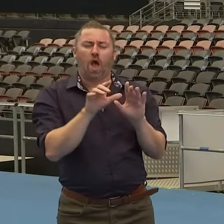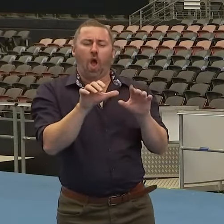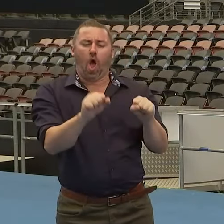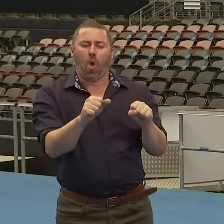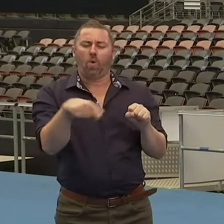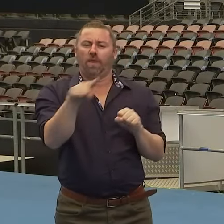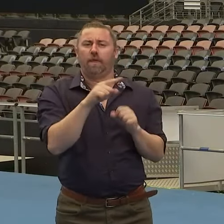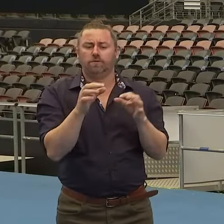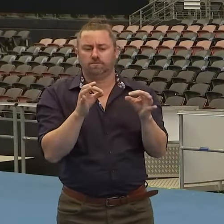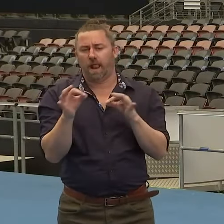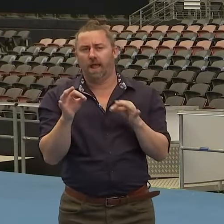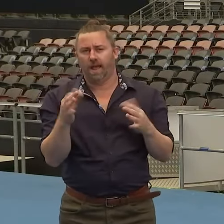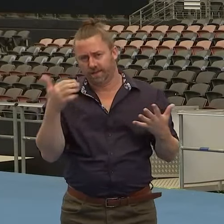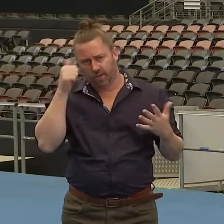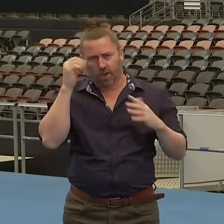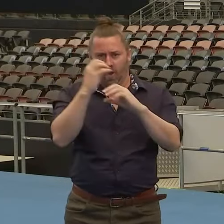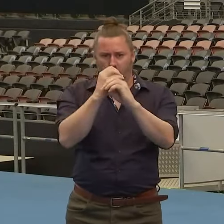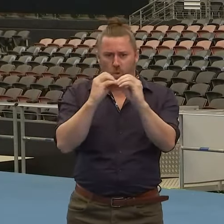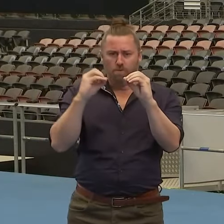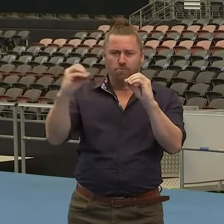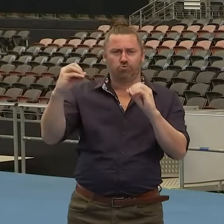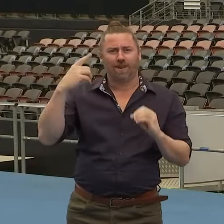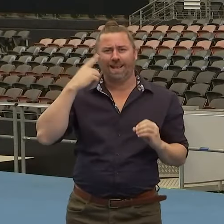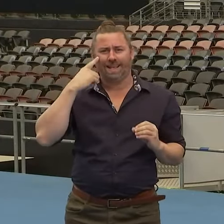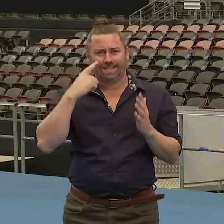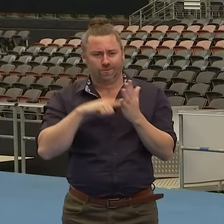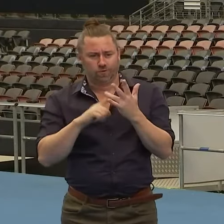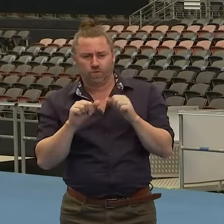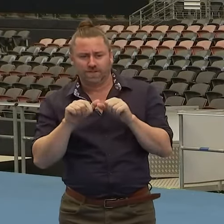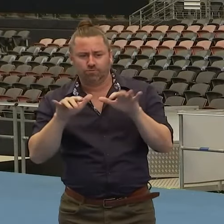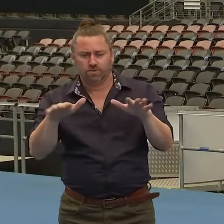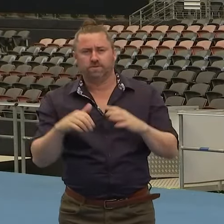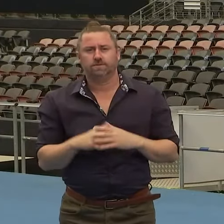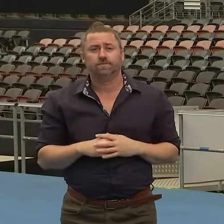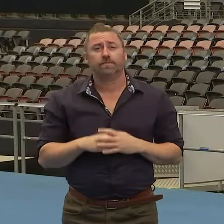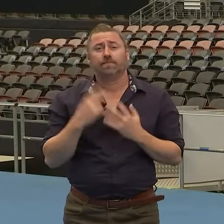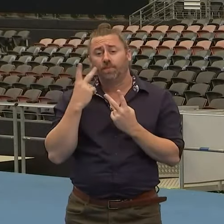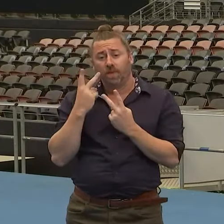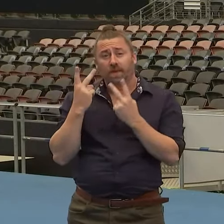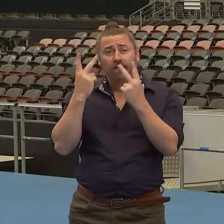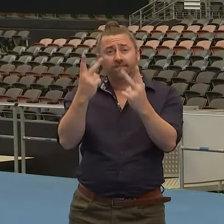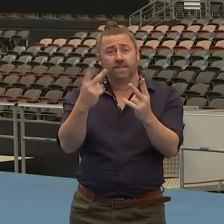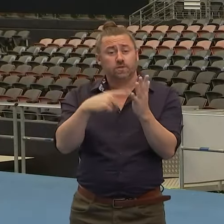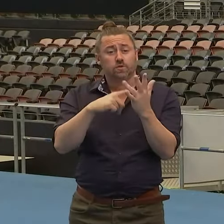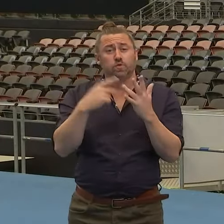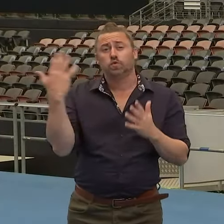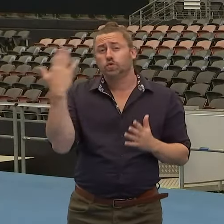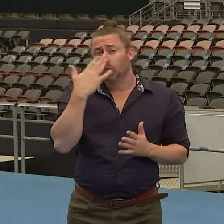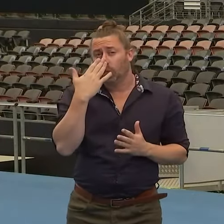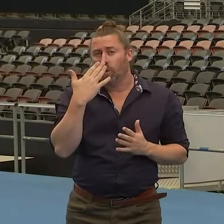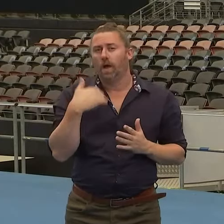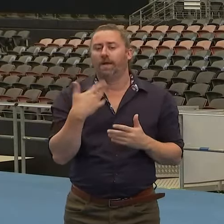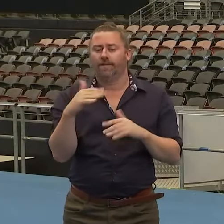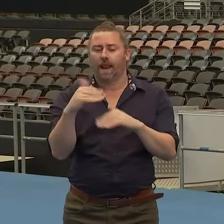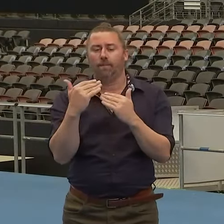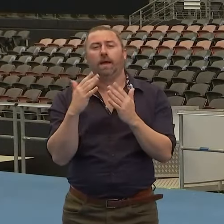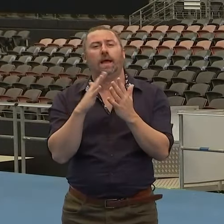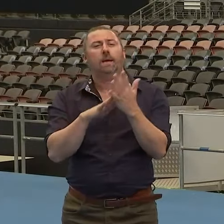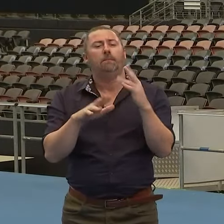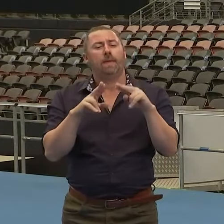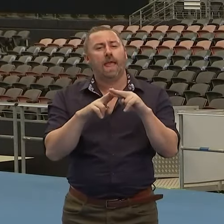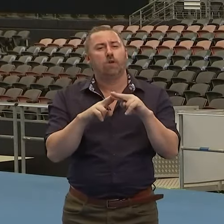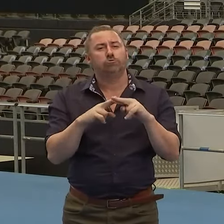Omicron that we are facing at the moment. We want to limit visitors to school sites, with exception for parents. We